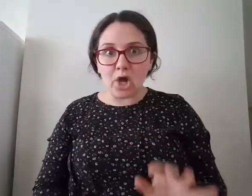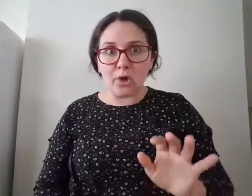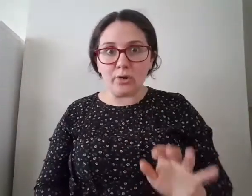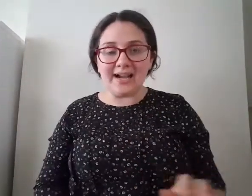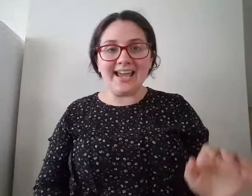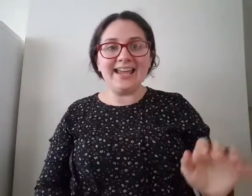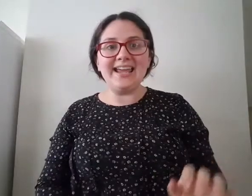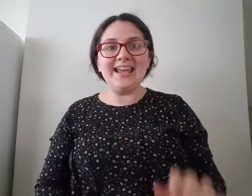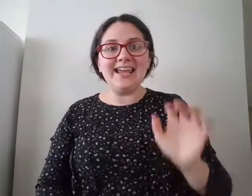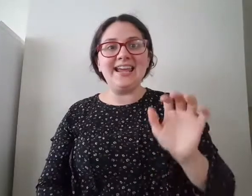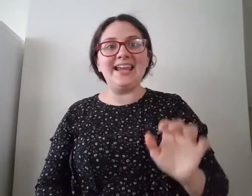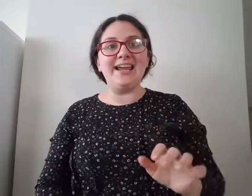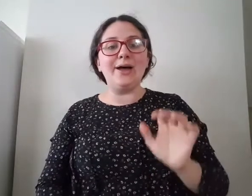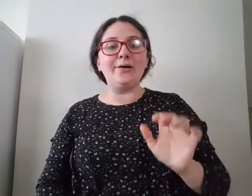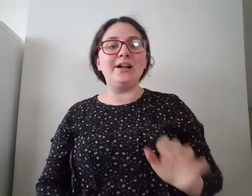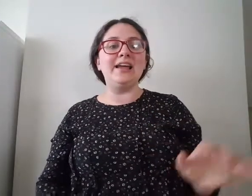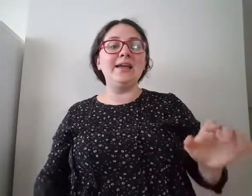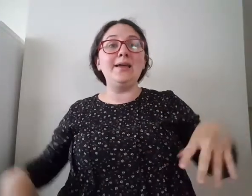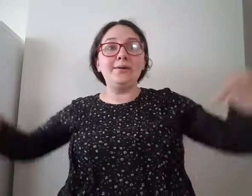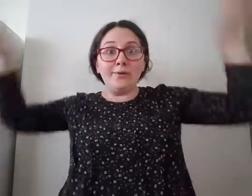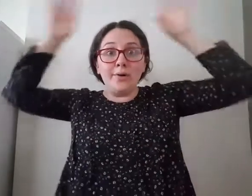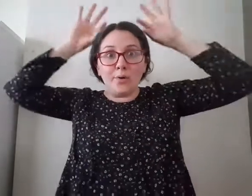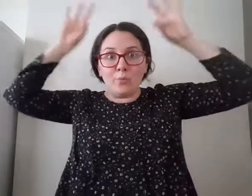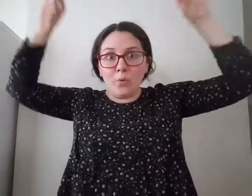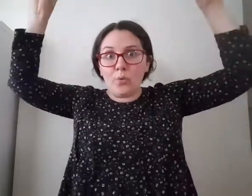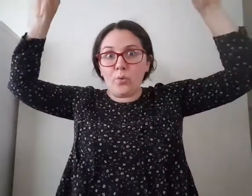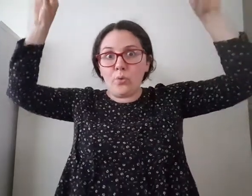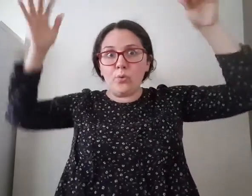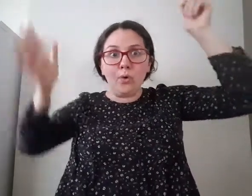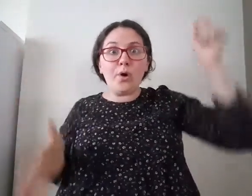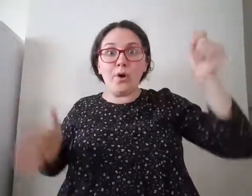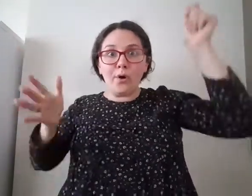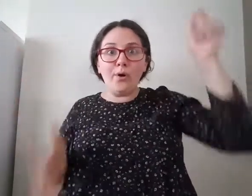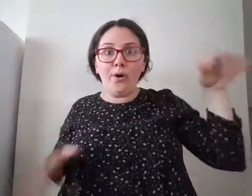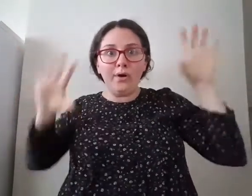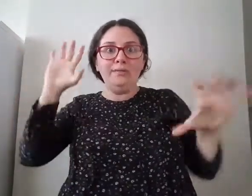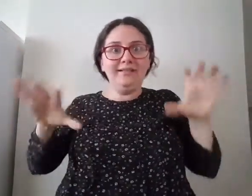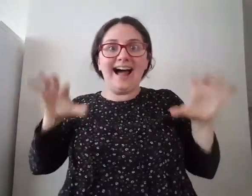yodeling, yodeling, ee, ooh, moo, ooh, roar.